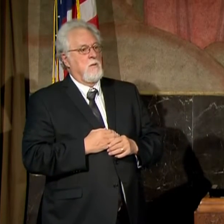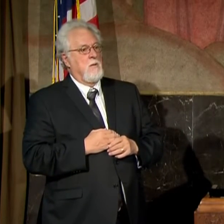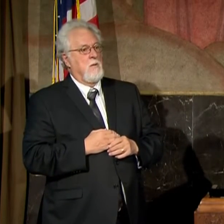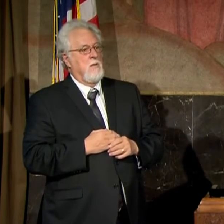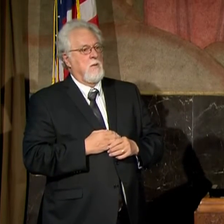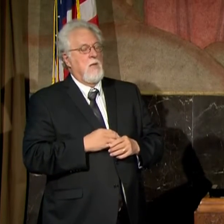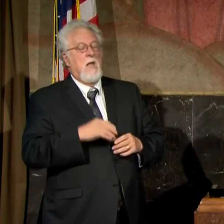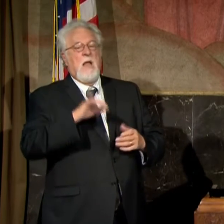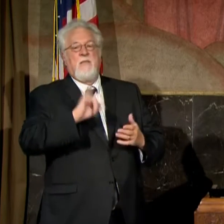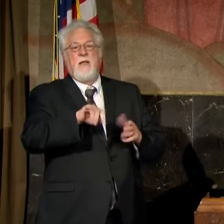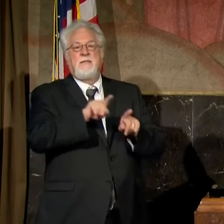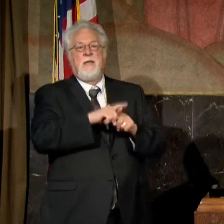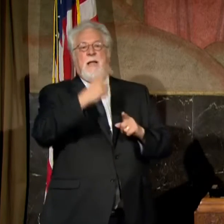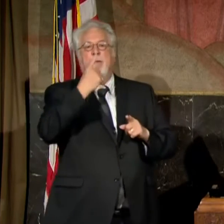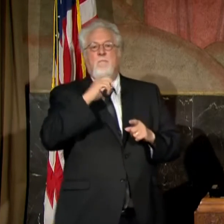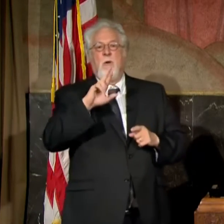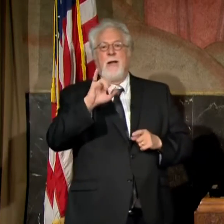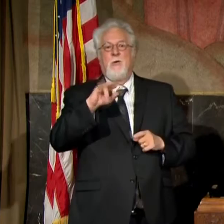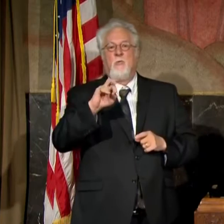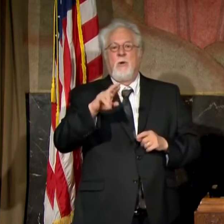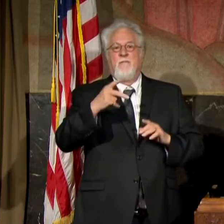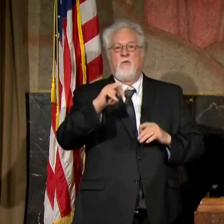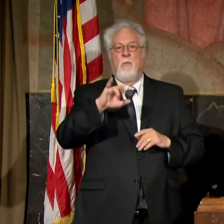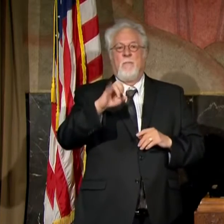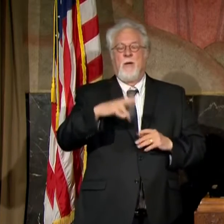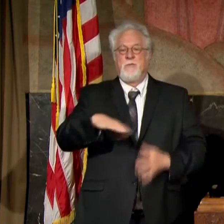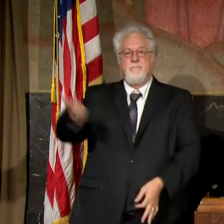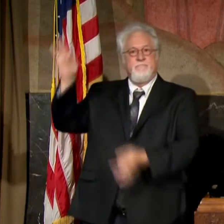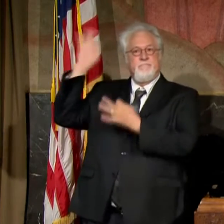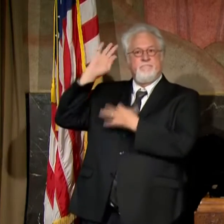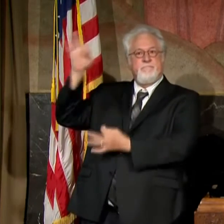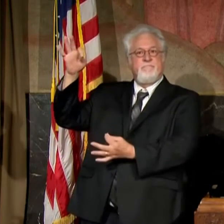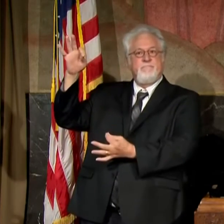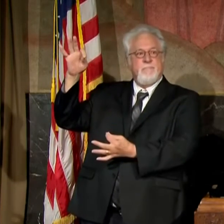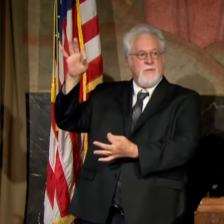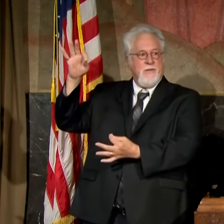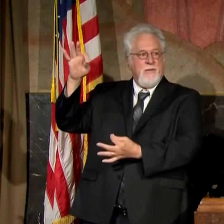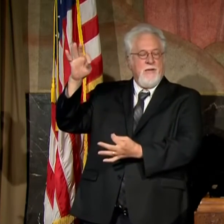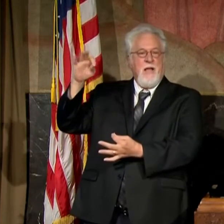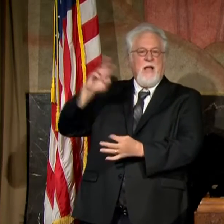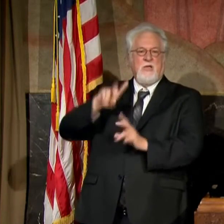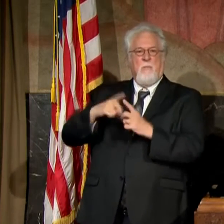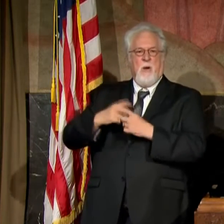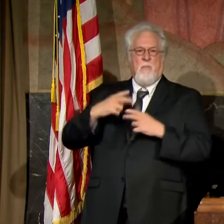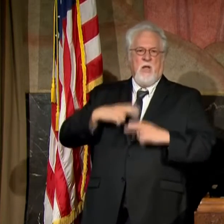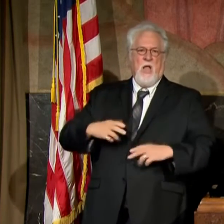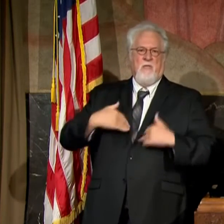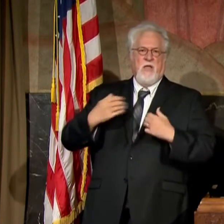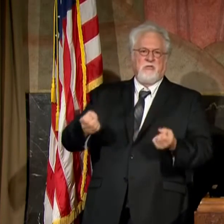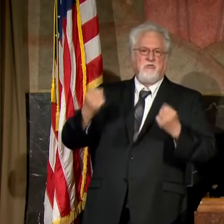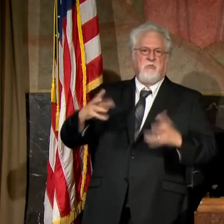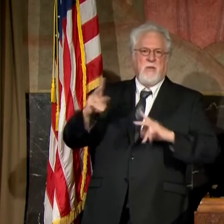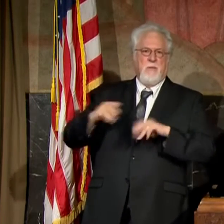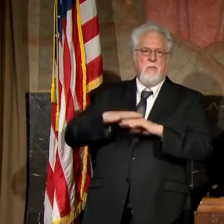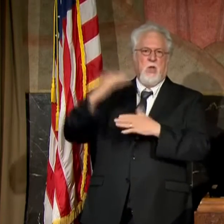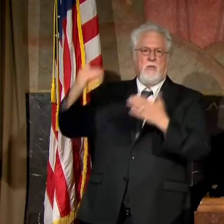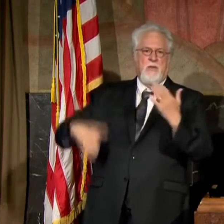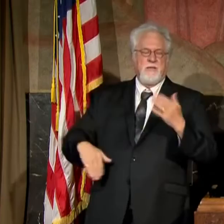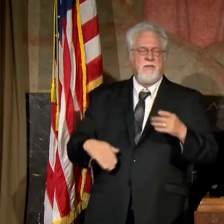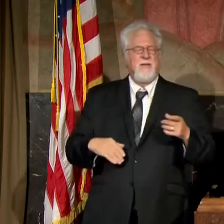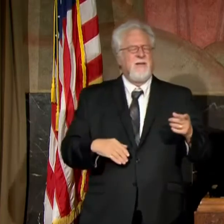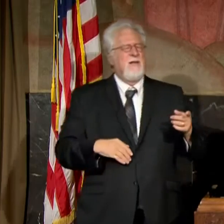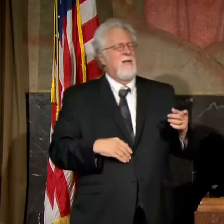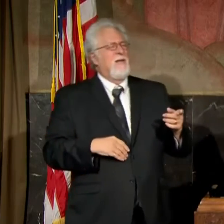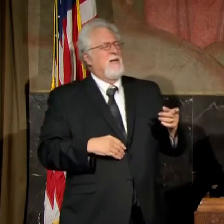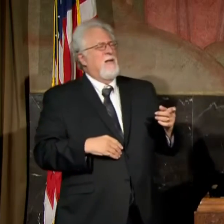like, Red River Parish held out as evidence that the Department of Health is inflating its numbers, right? Is that part of the issue? you speak to that? Well,